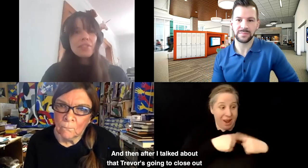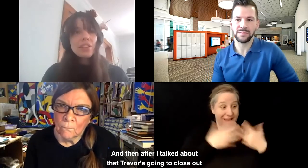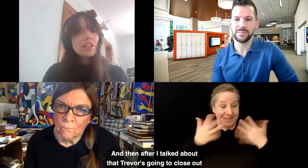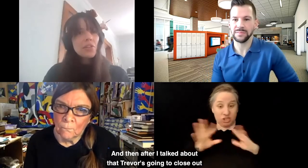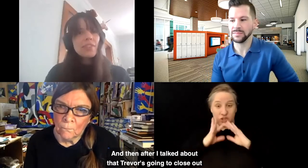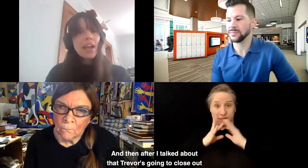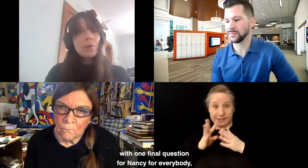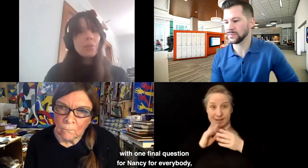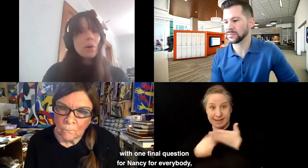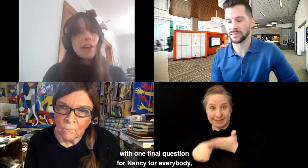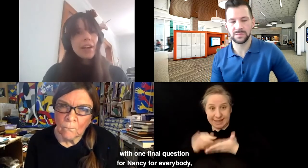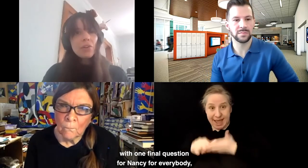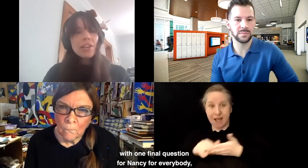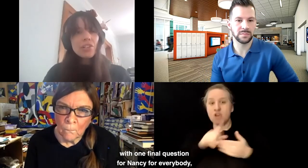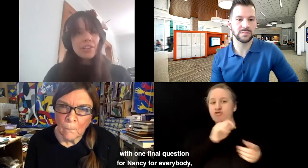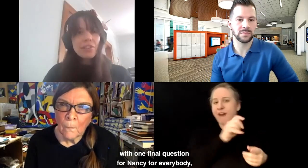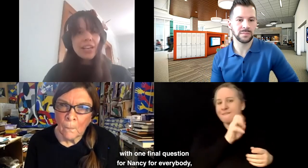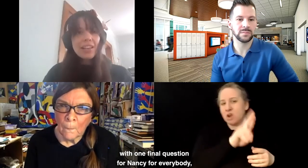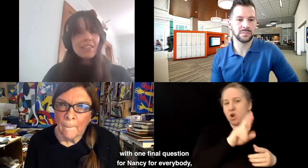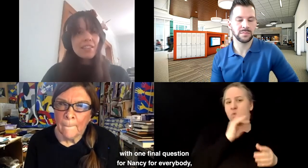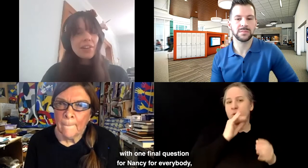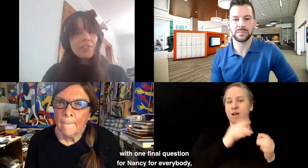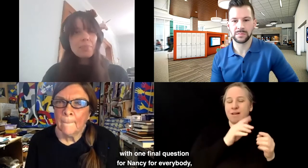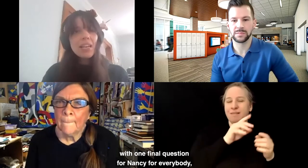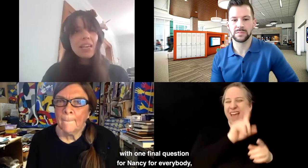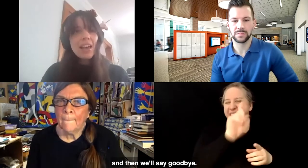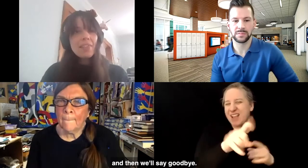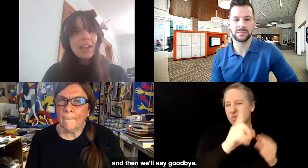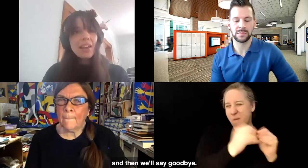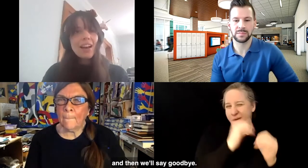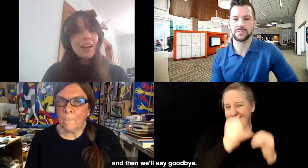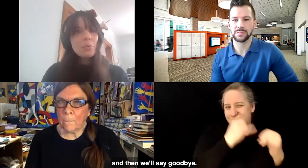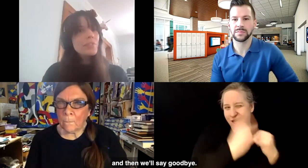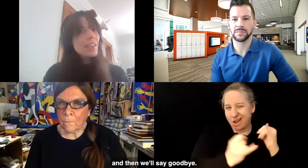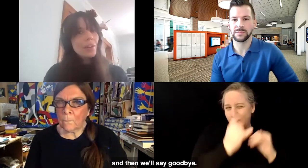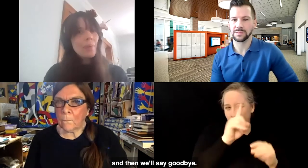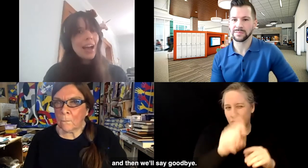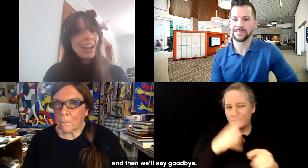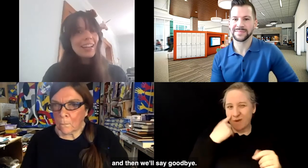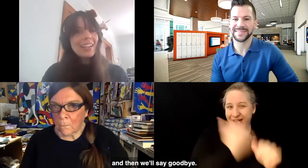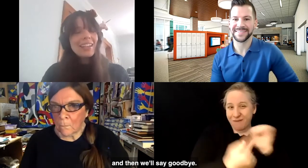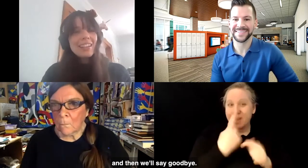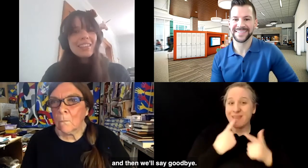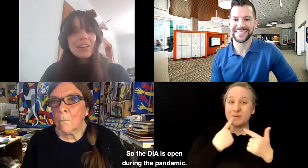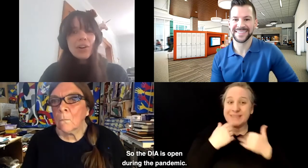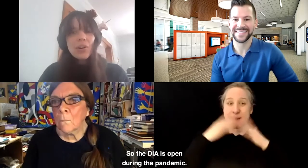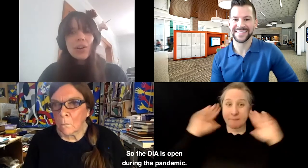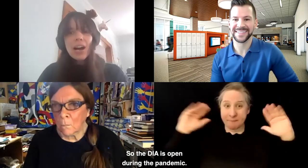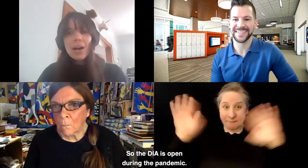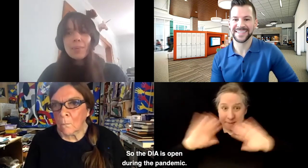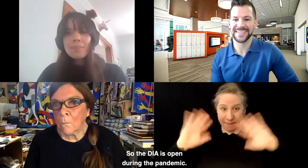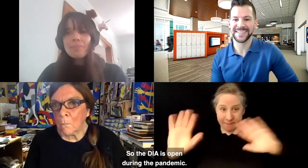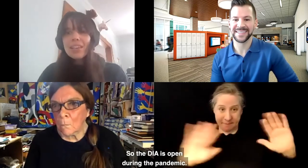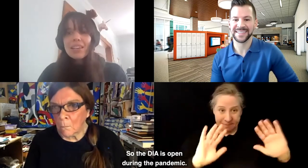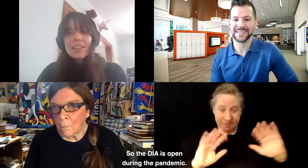Trevor is going to close out with one final question for Nancy, for everybody, and then we'll say goodbye. So